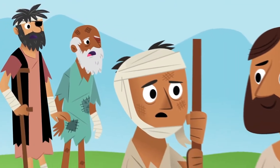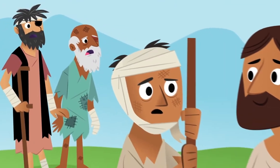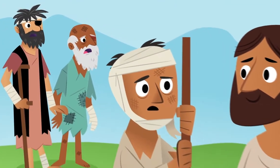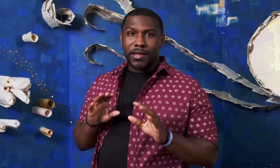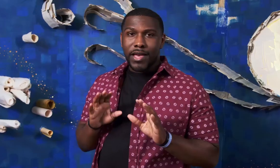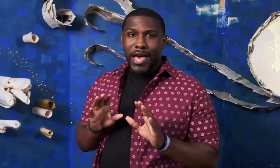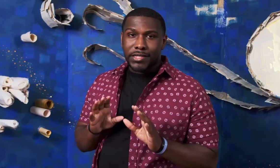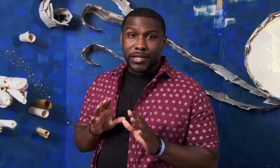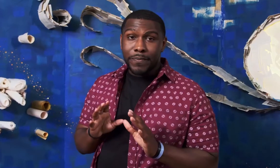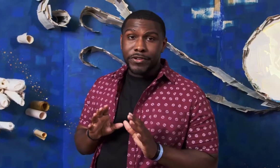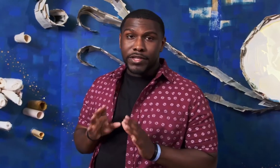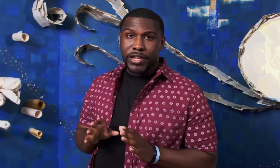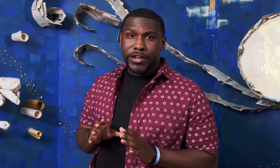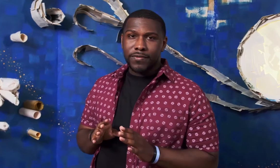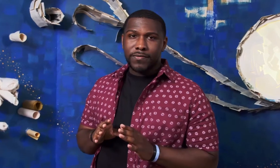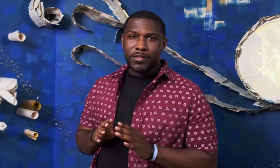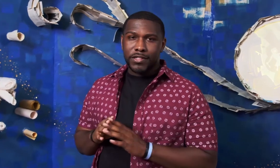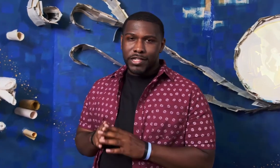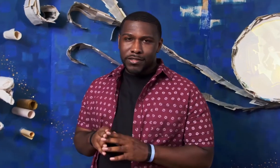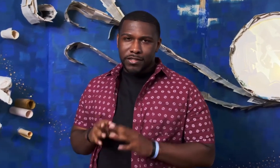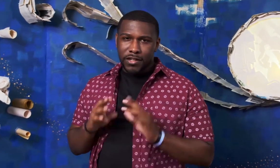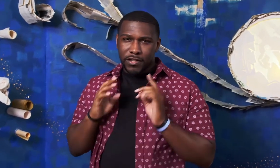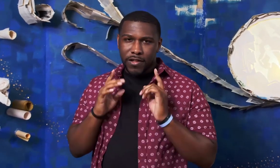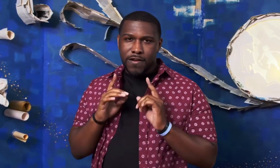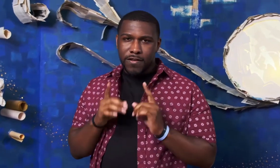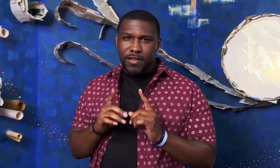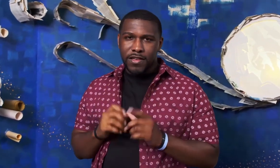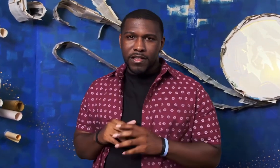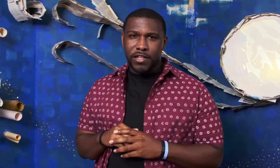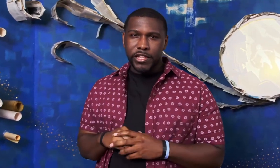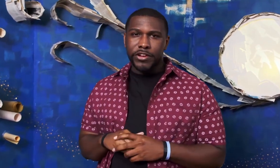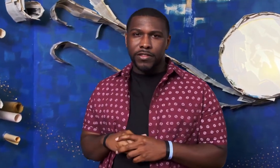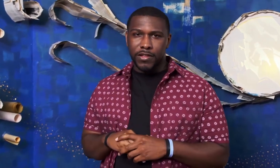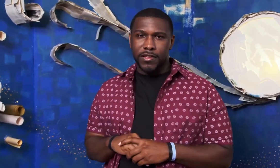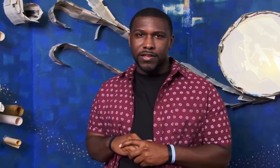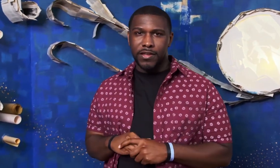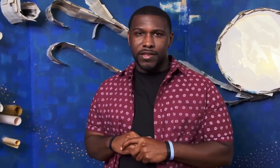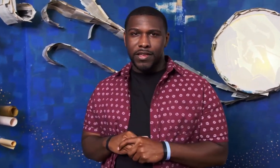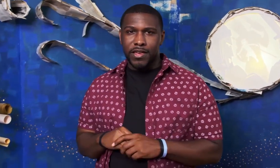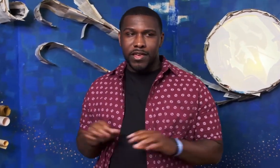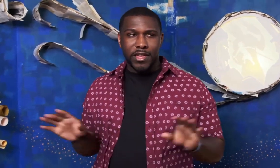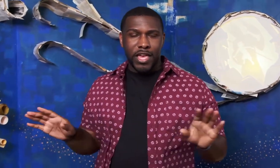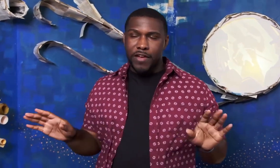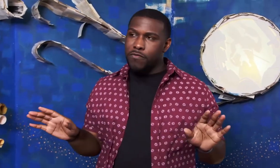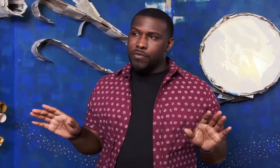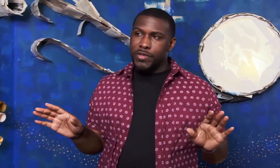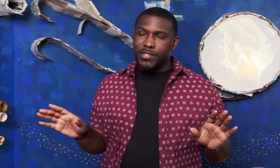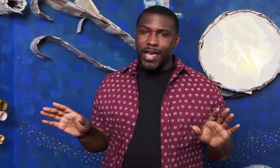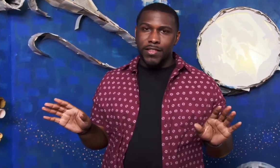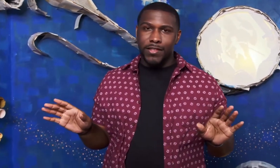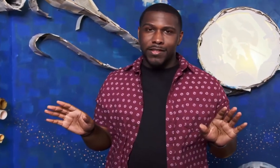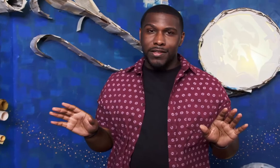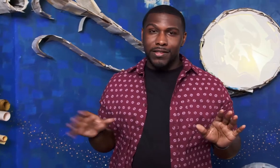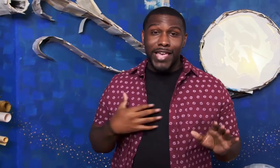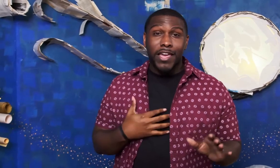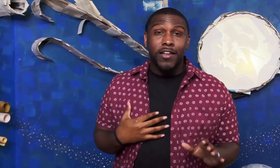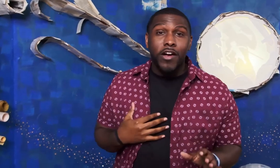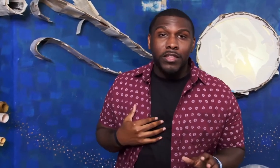as the lepers neared Jesus took a long clear look everyone went silent Zack could hardly